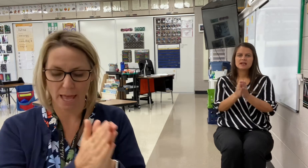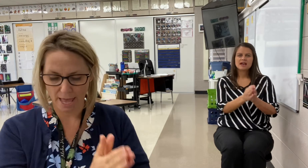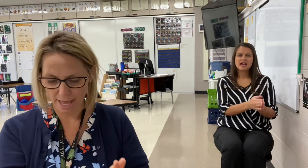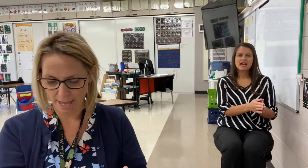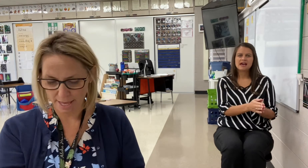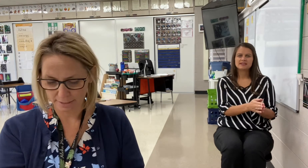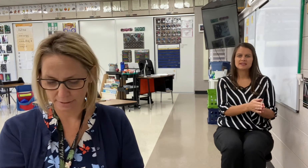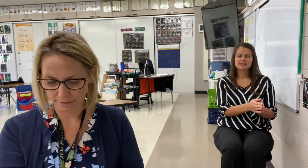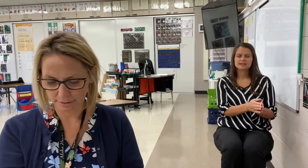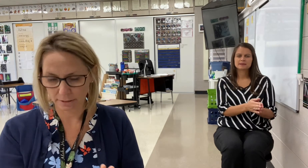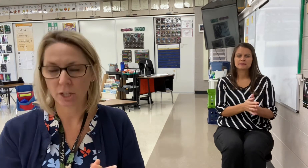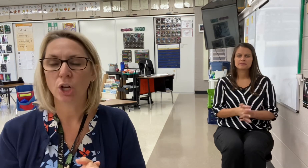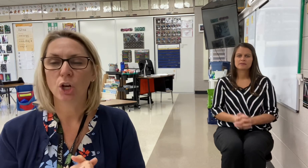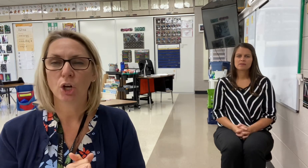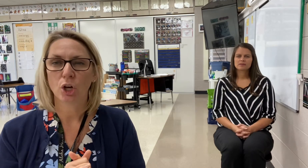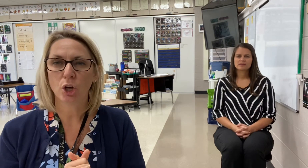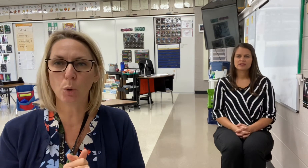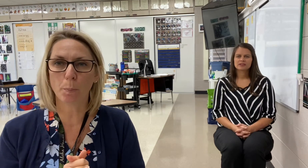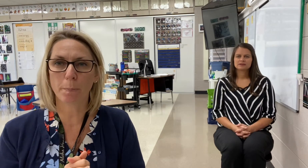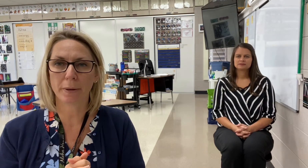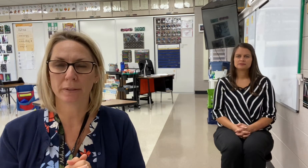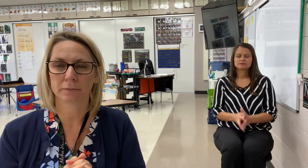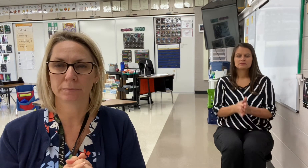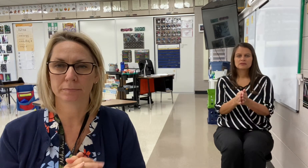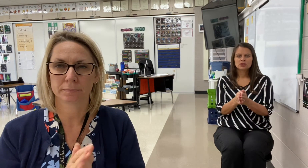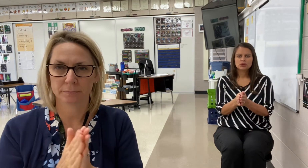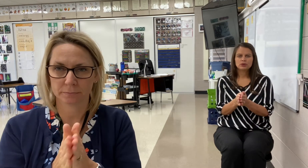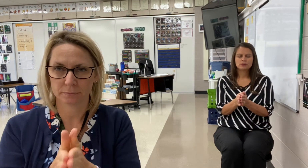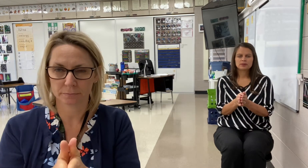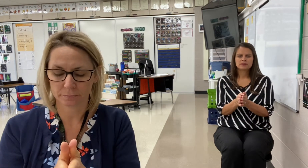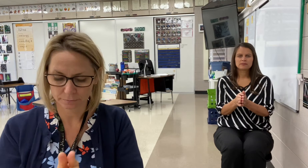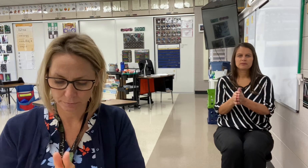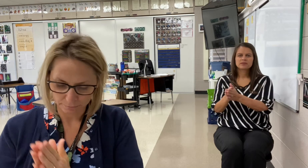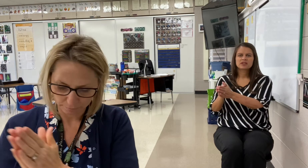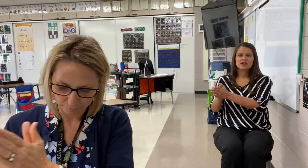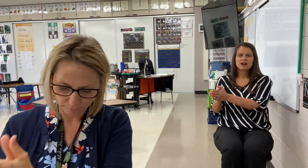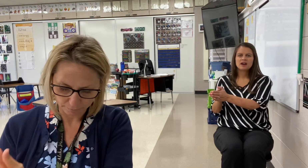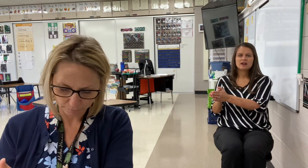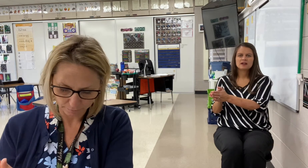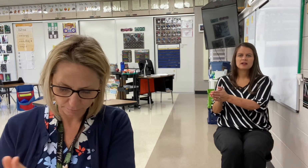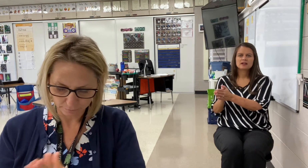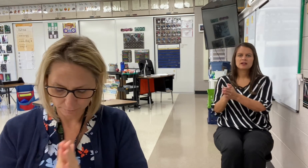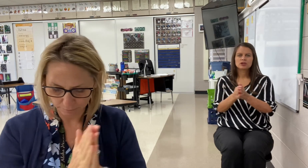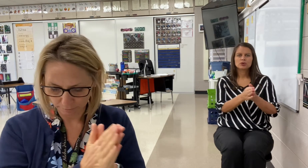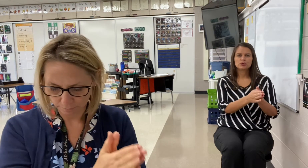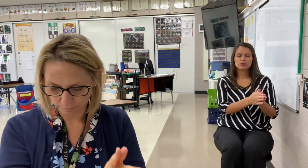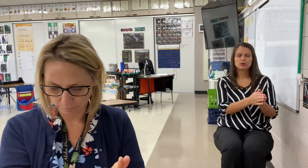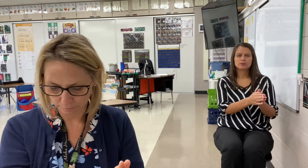S. Hoop. Hoop. Hoop. Oop.